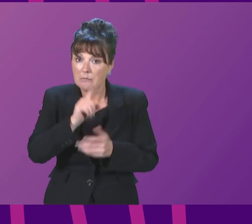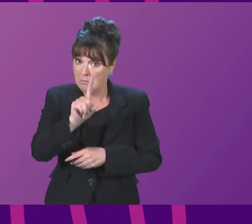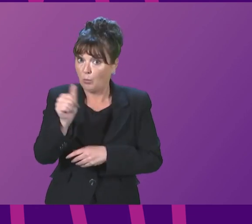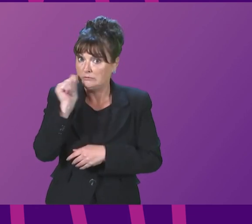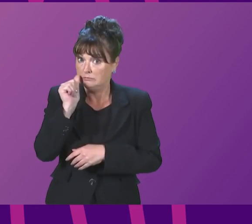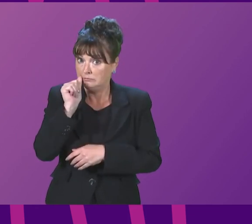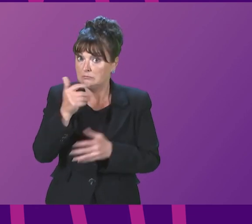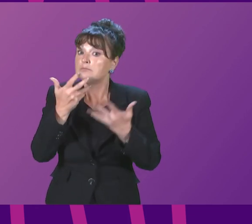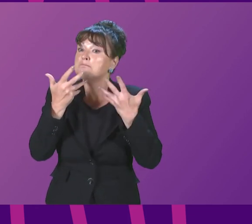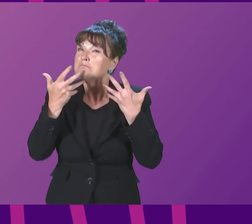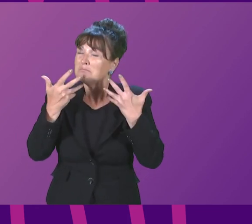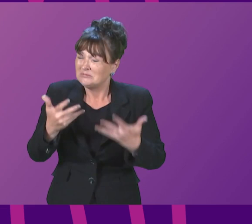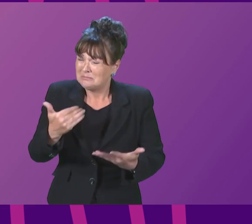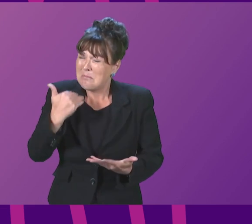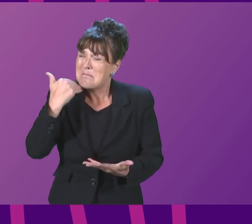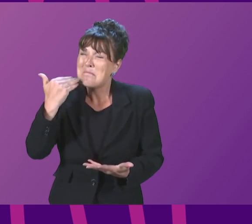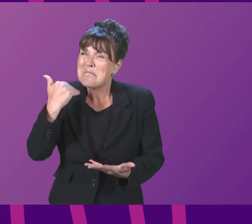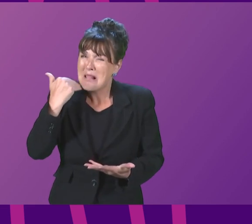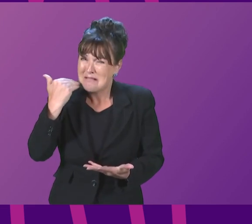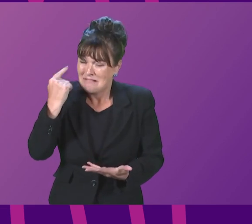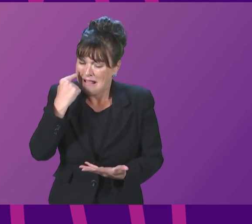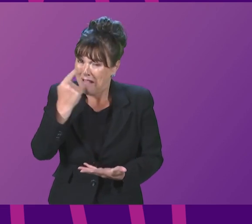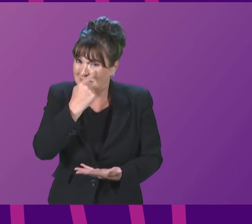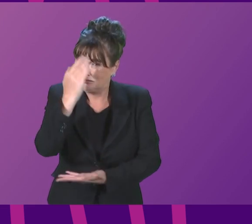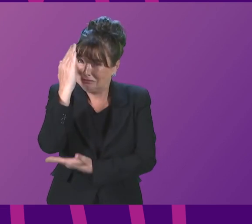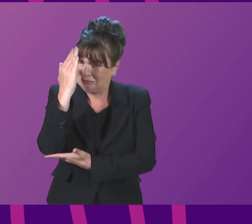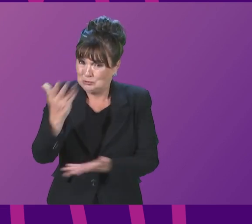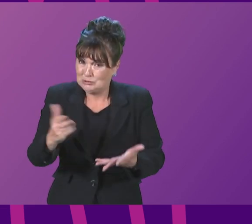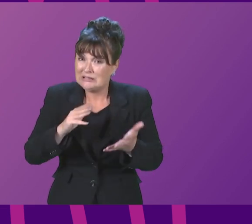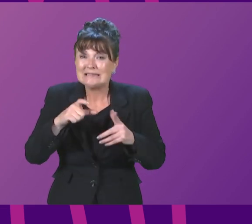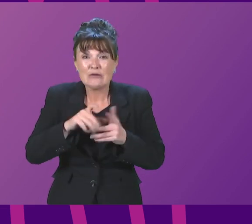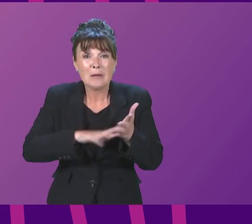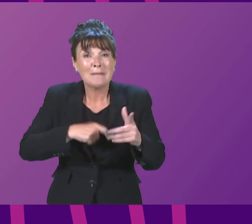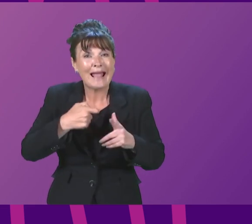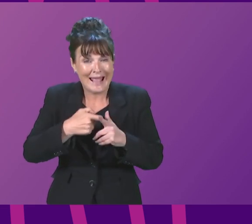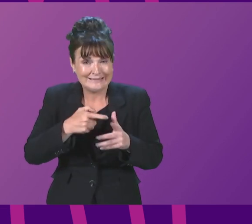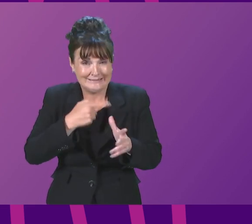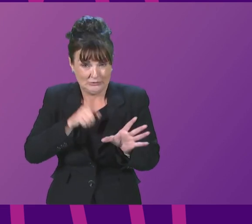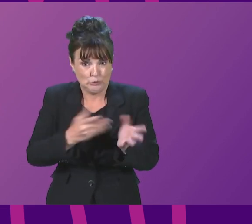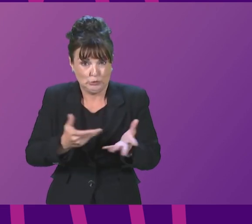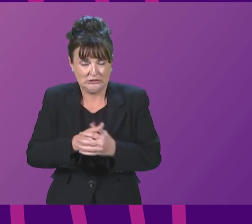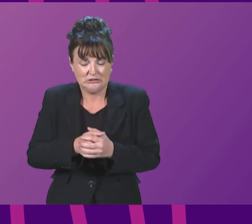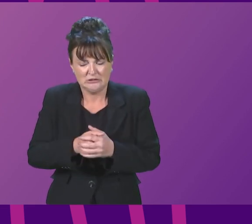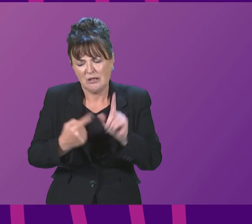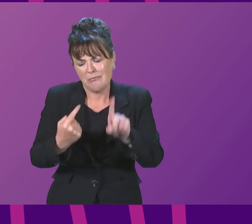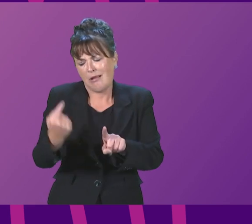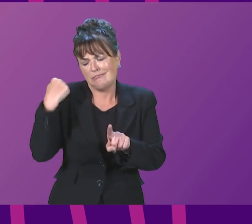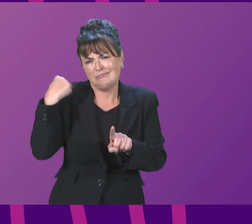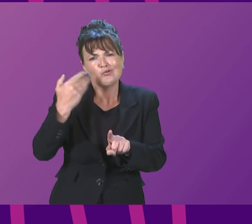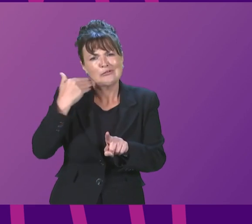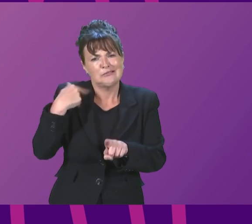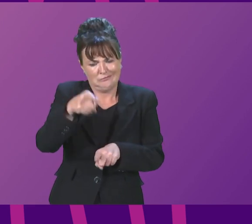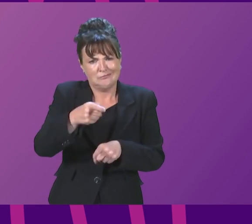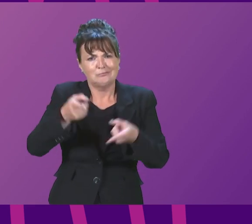was significant evidence given by Derek Mackay today. But during the first minister's recent run at the Edinburgh Fringe,